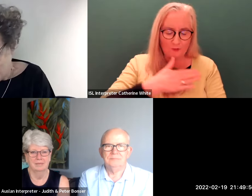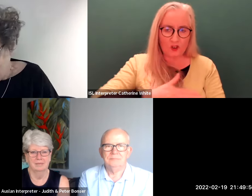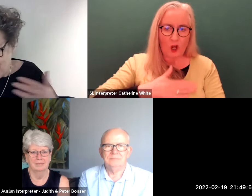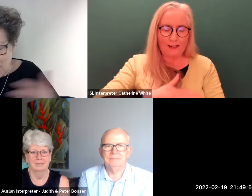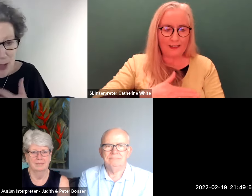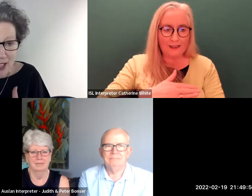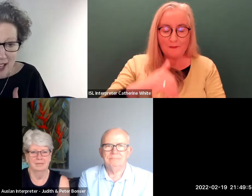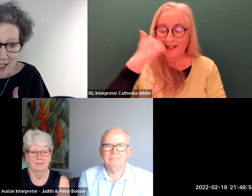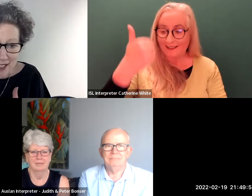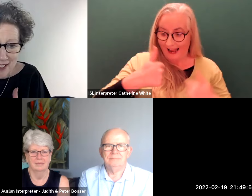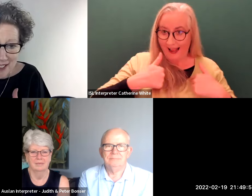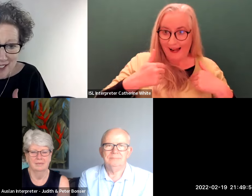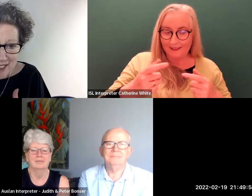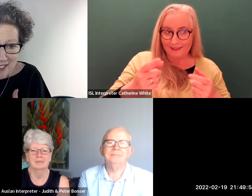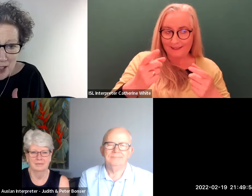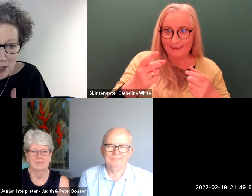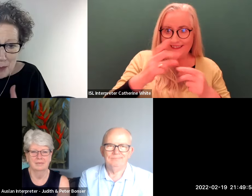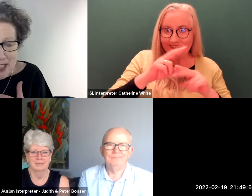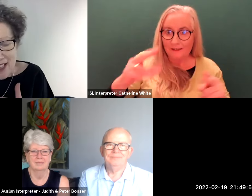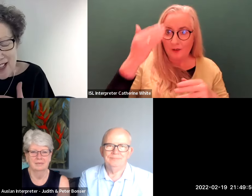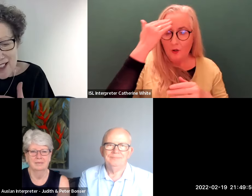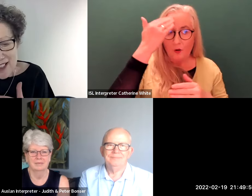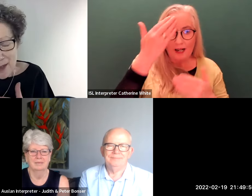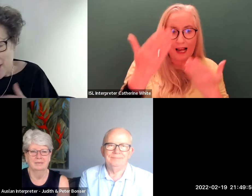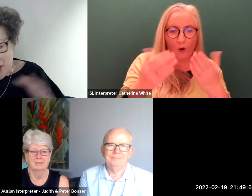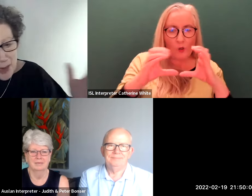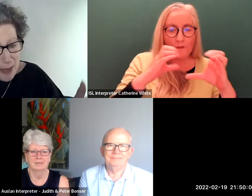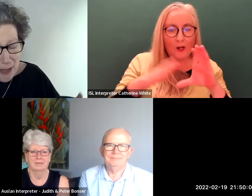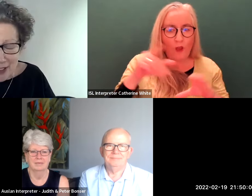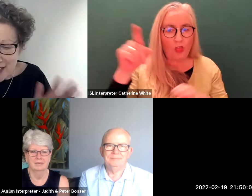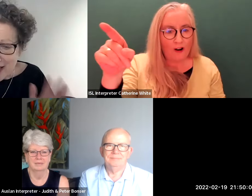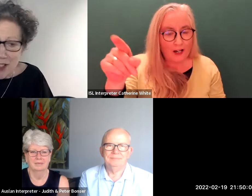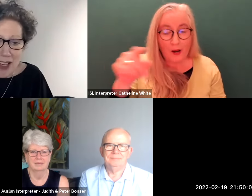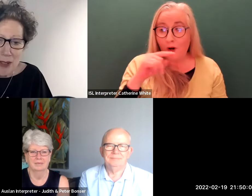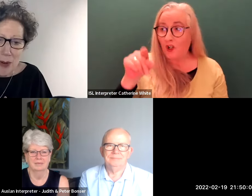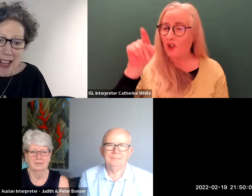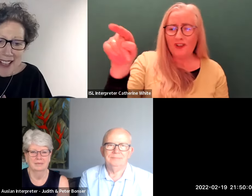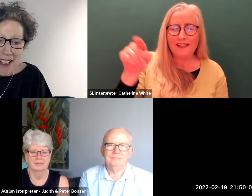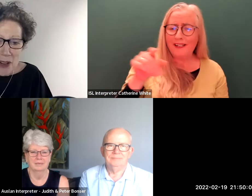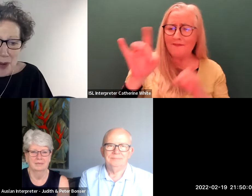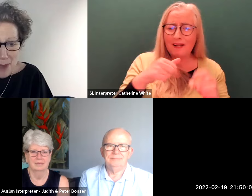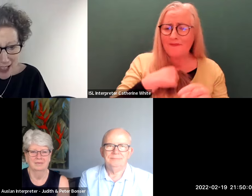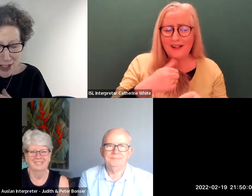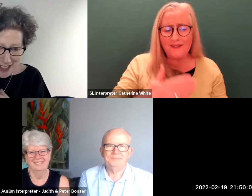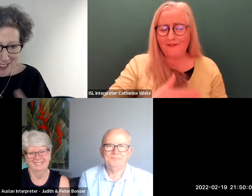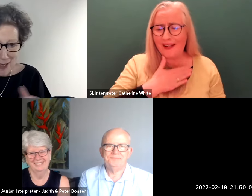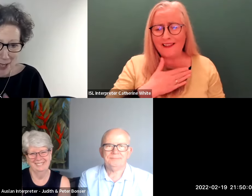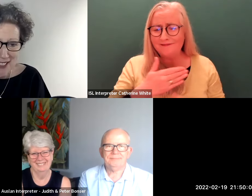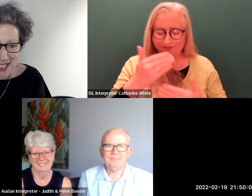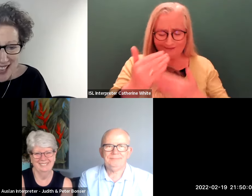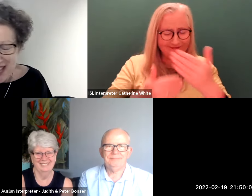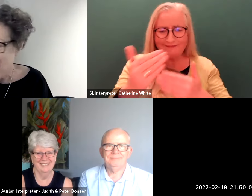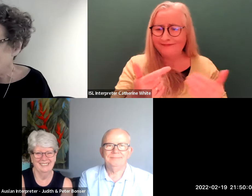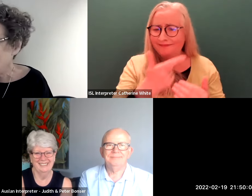to communicate but i mean she made me feel at ease straight away we managed until